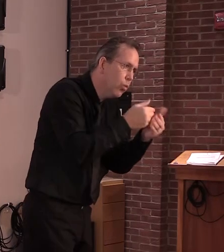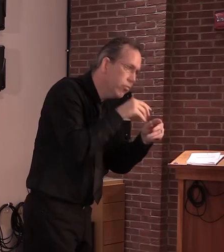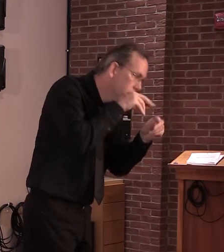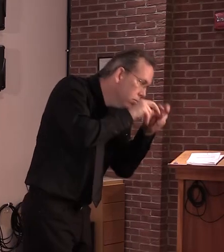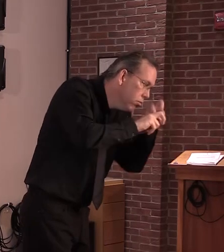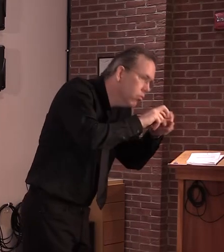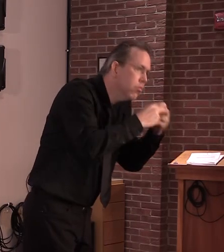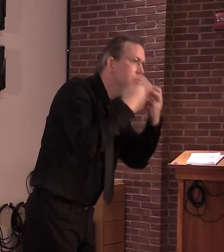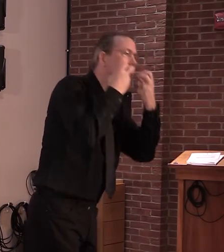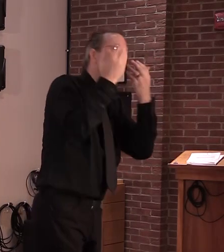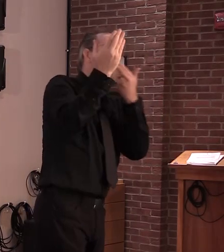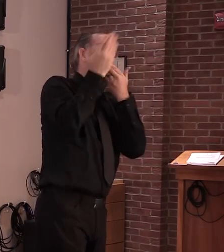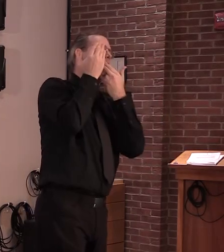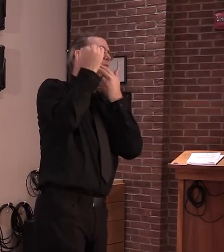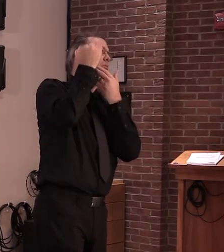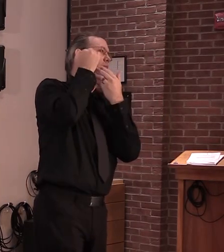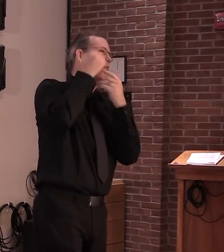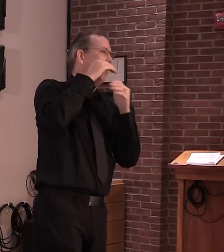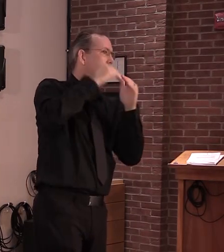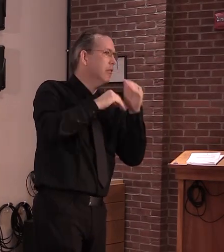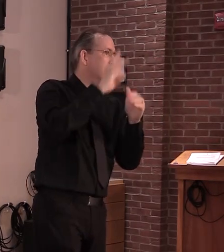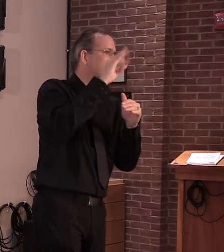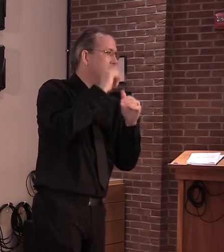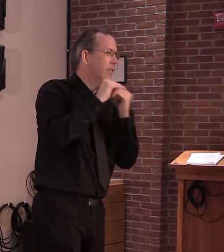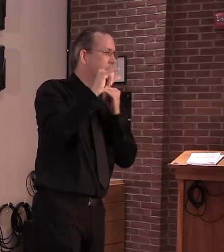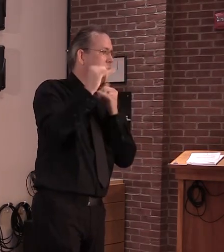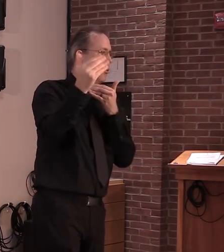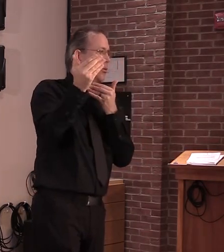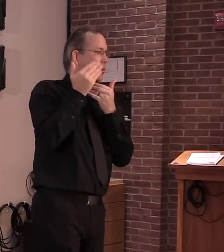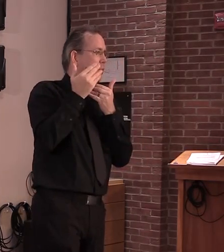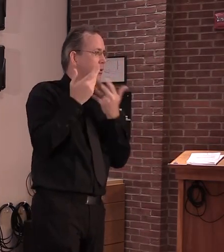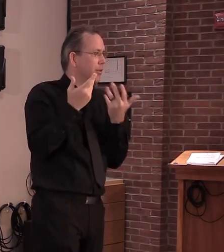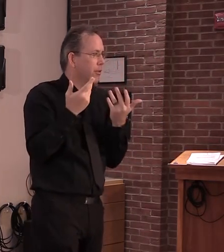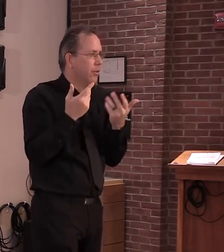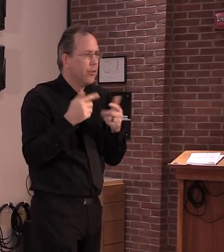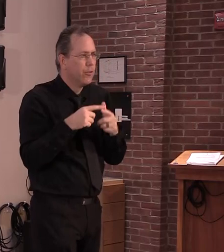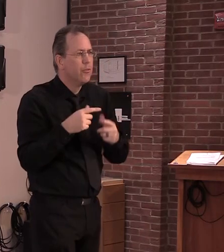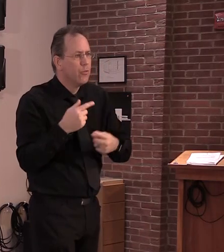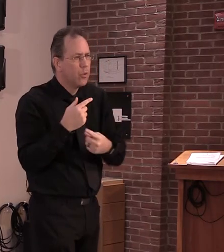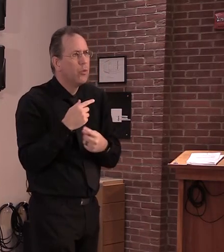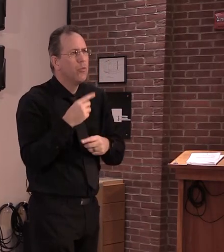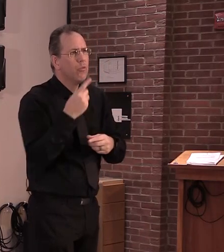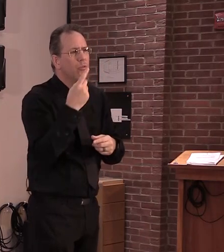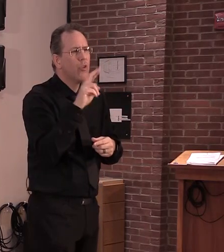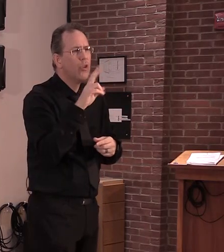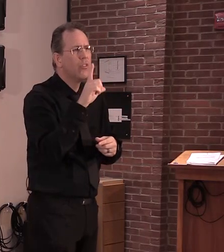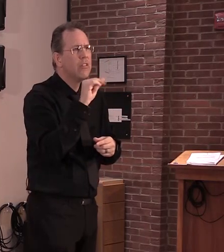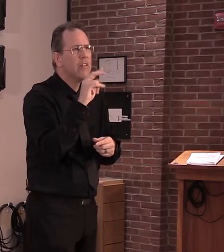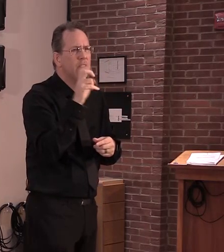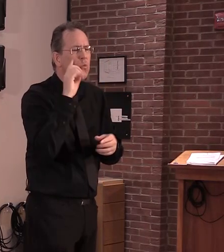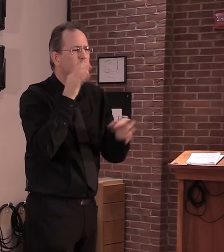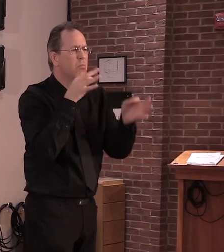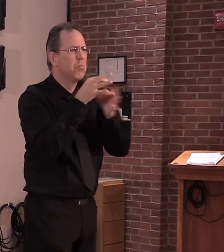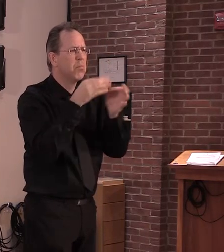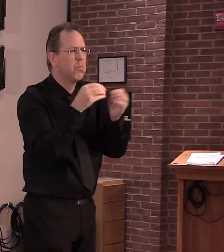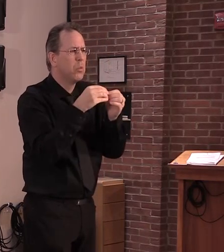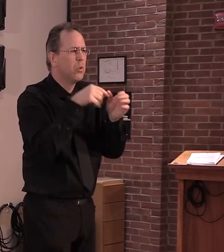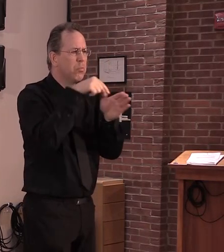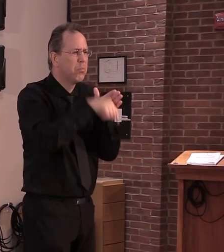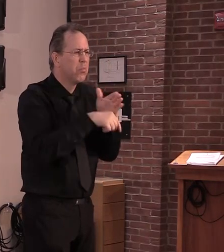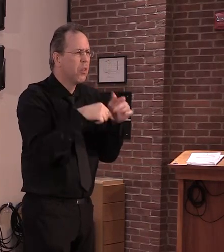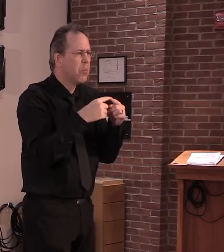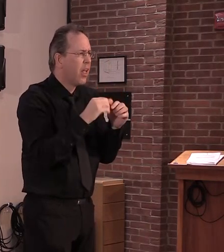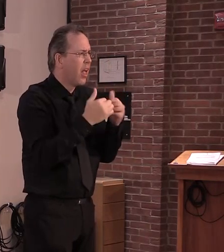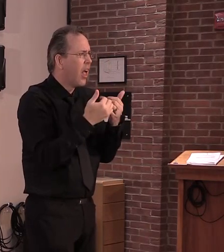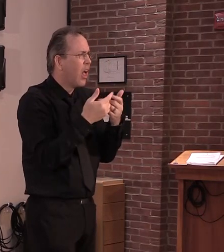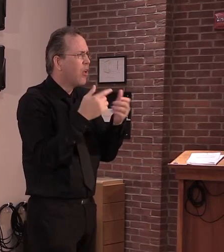that, and I'm not the doctor, I'll let Dr. Levine talk about the sort of the medical science